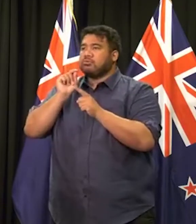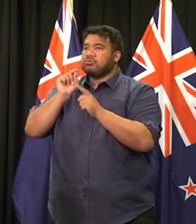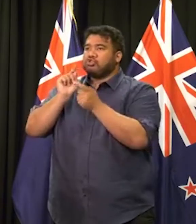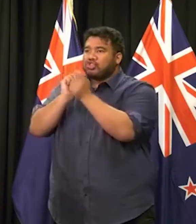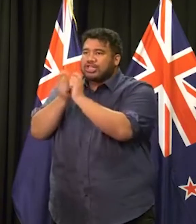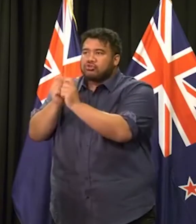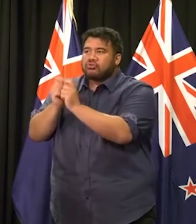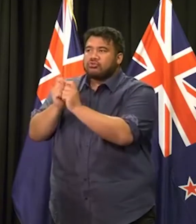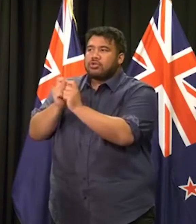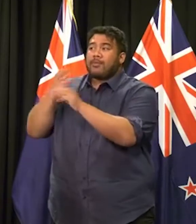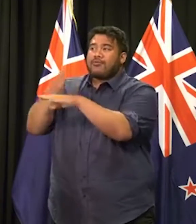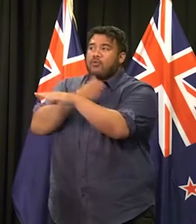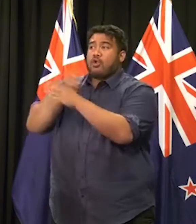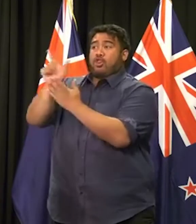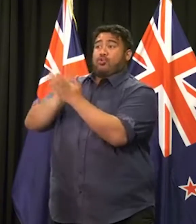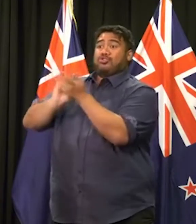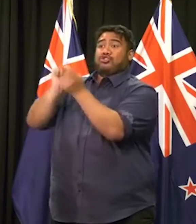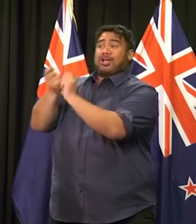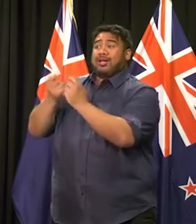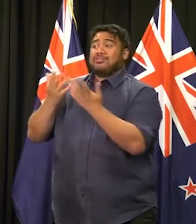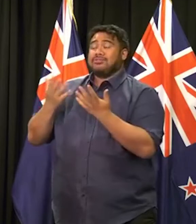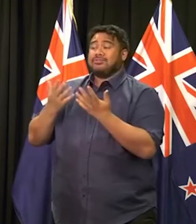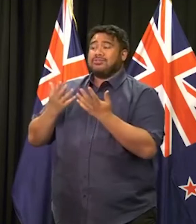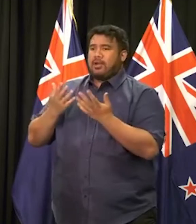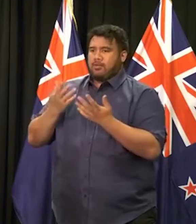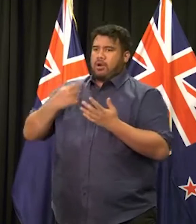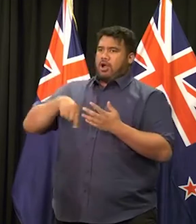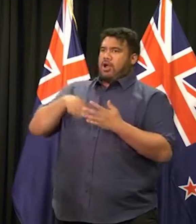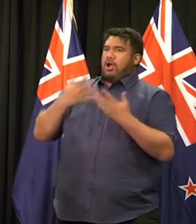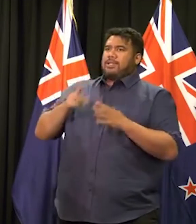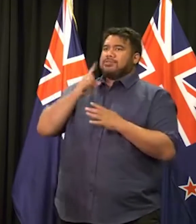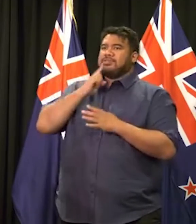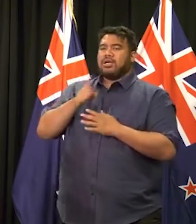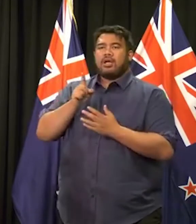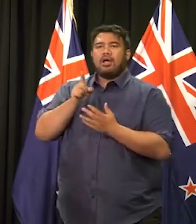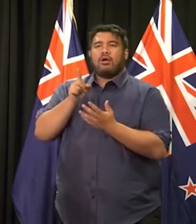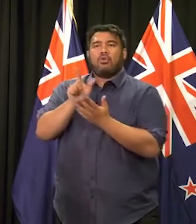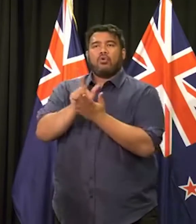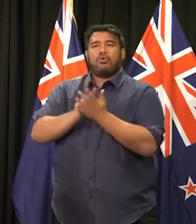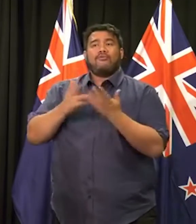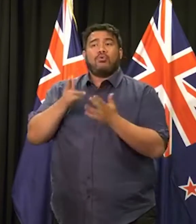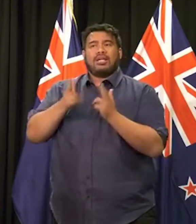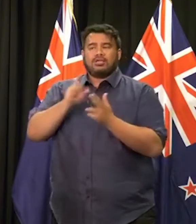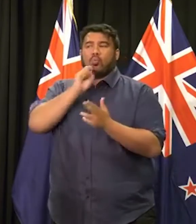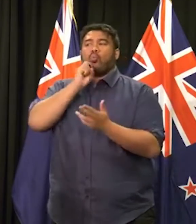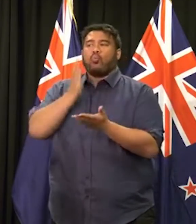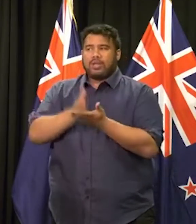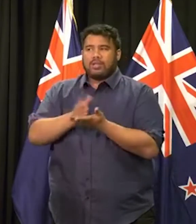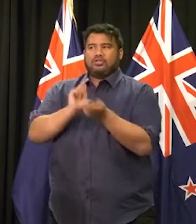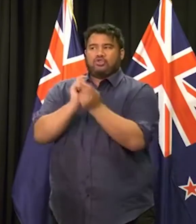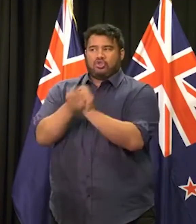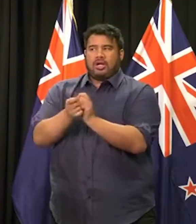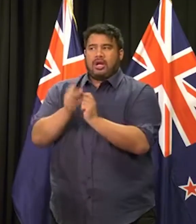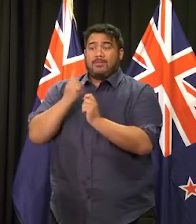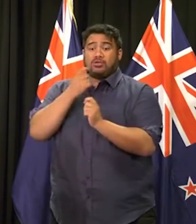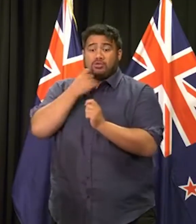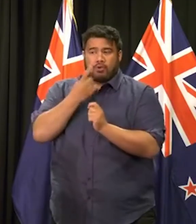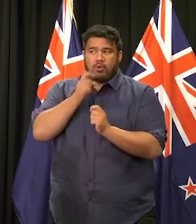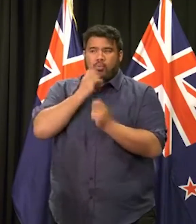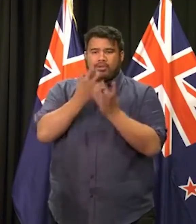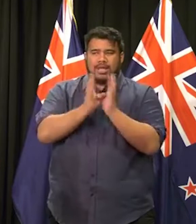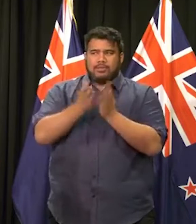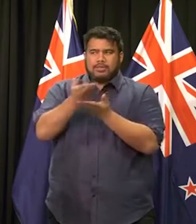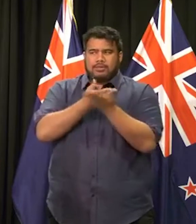Obviously, I've already indicated there will be changes to our gun laws. There will be more detailed discussion with Cabinet tomorrow.